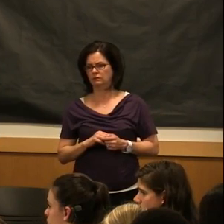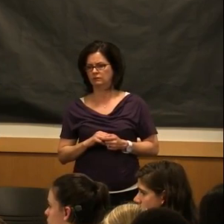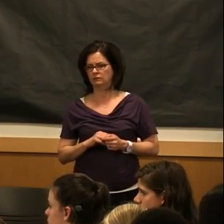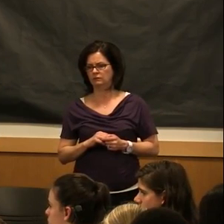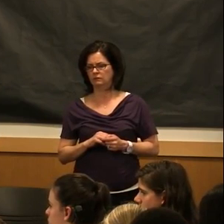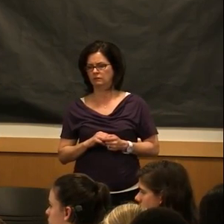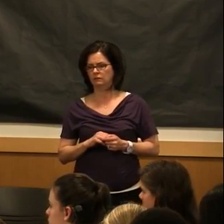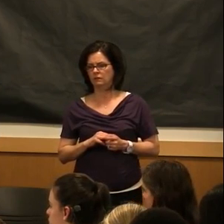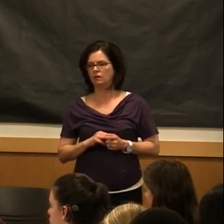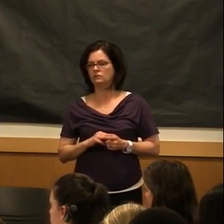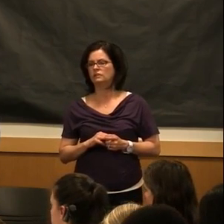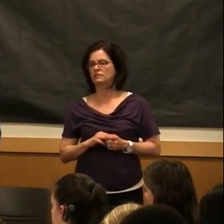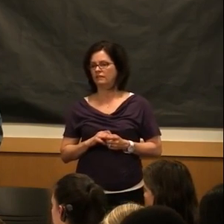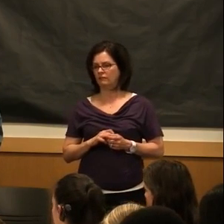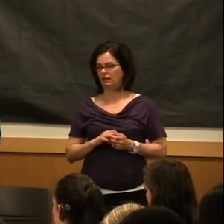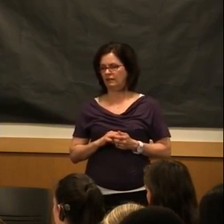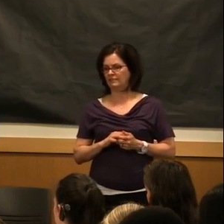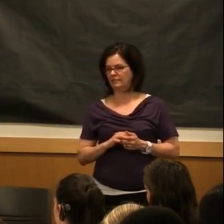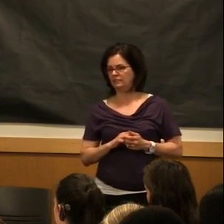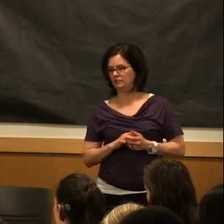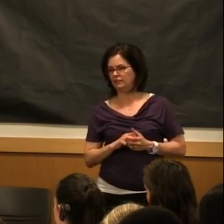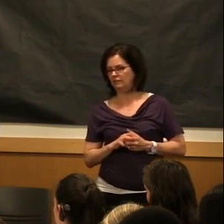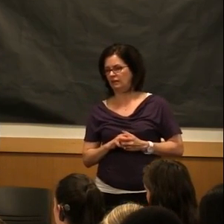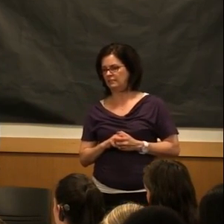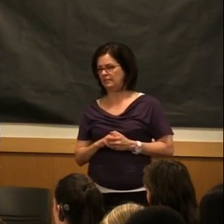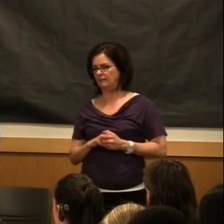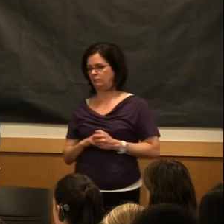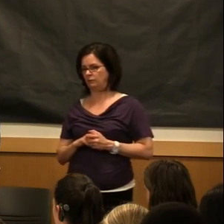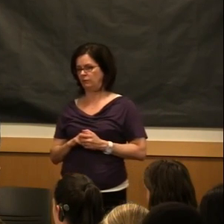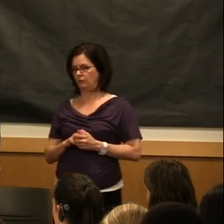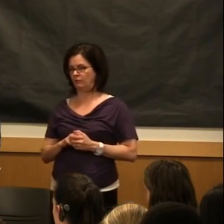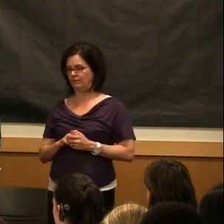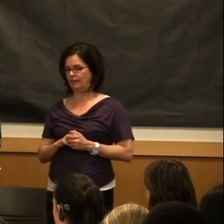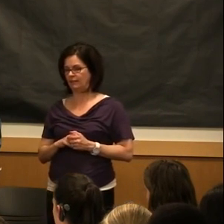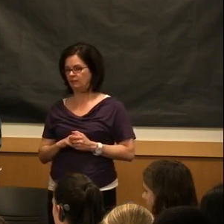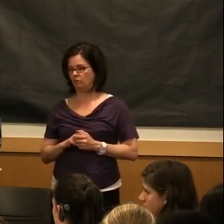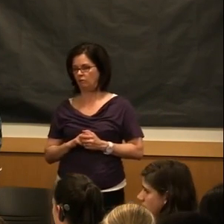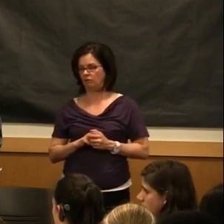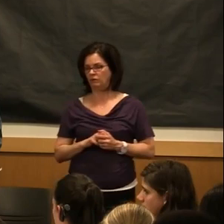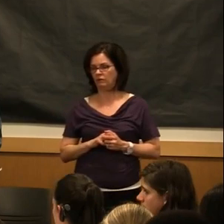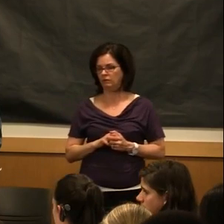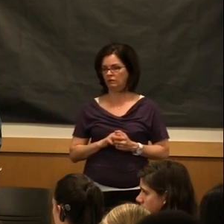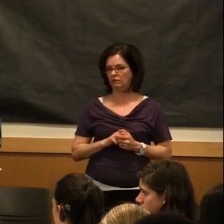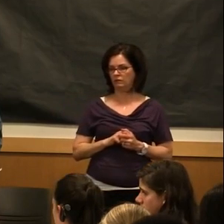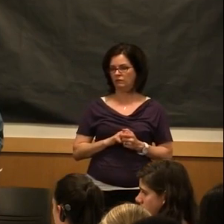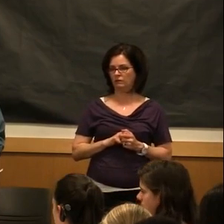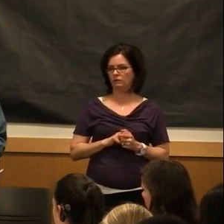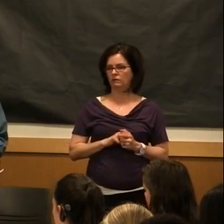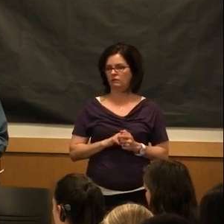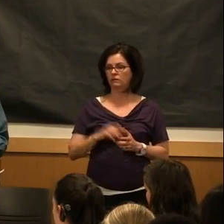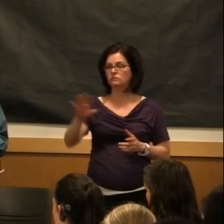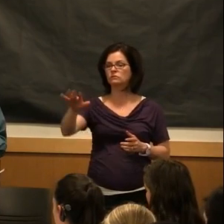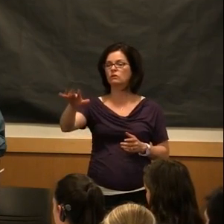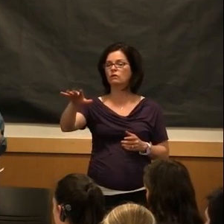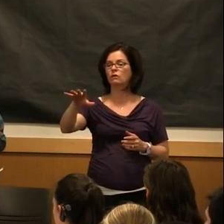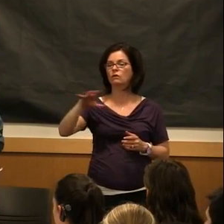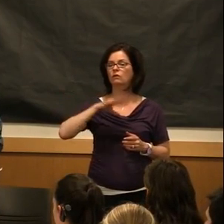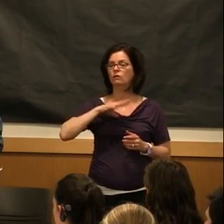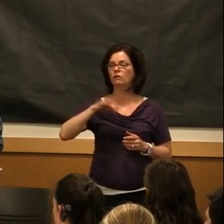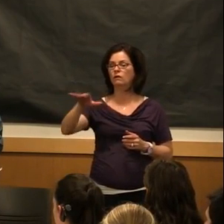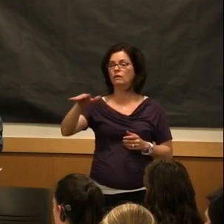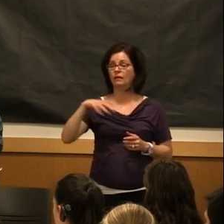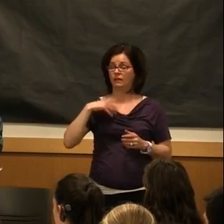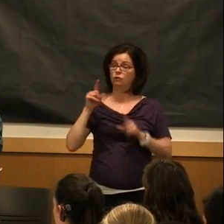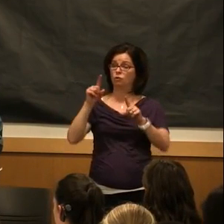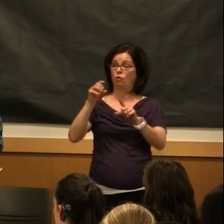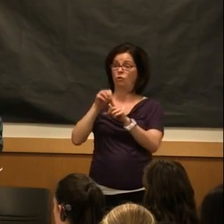Hold on. Do you need to have the ID? Do you have an ID that is only for you every day, or? So, when you go to orientation, you get your